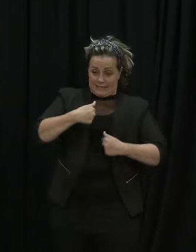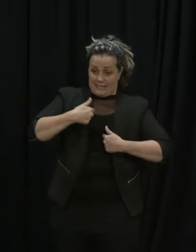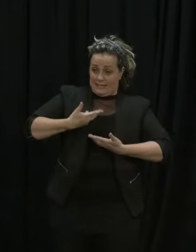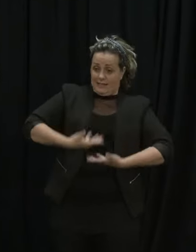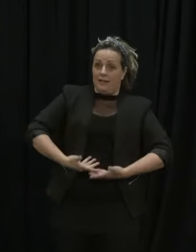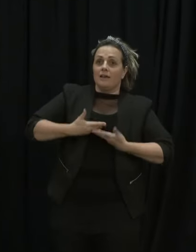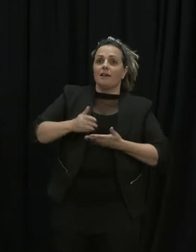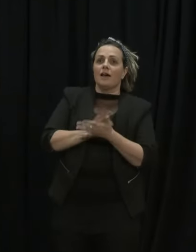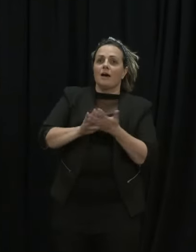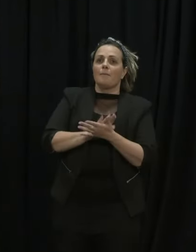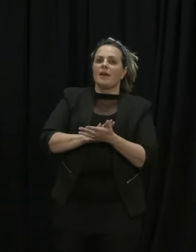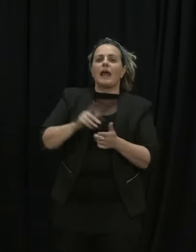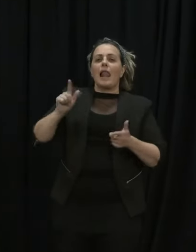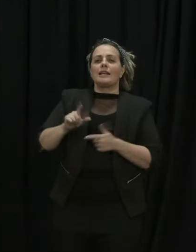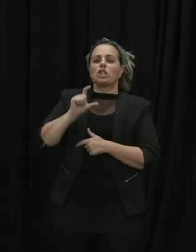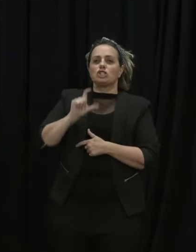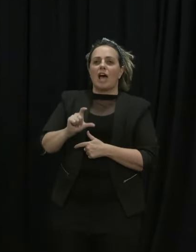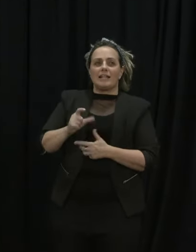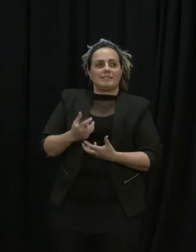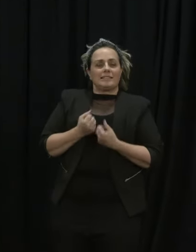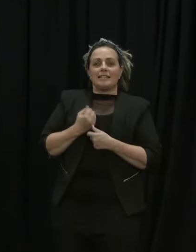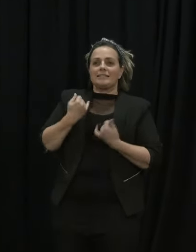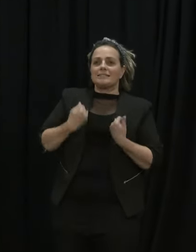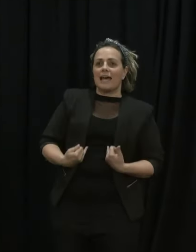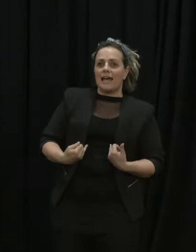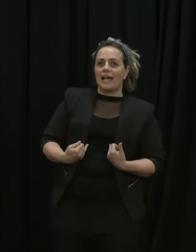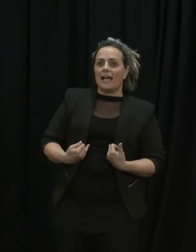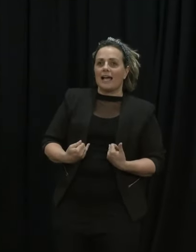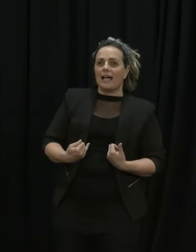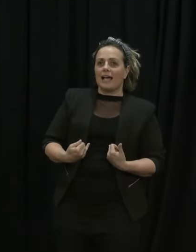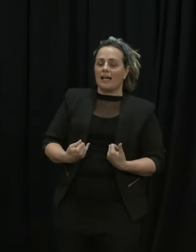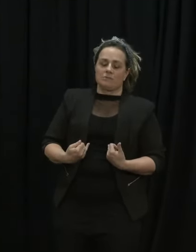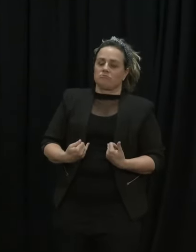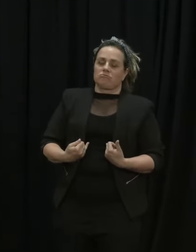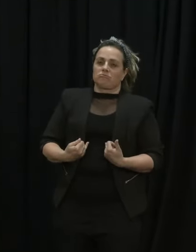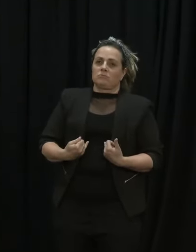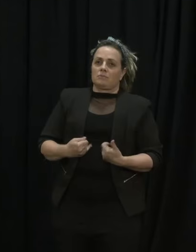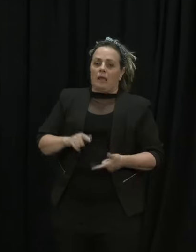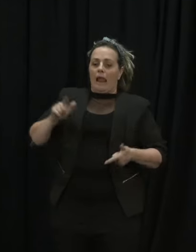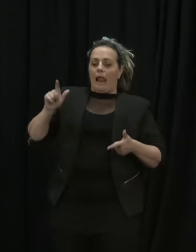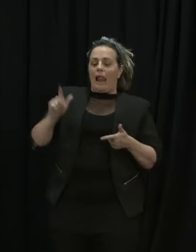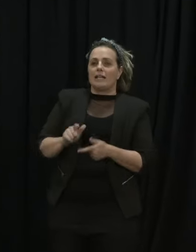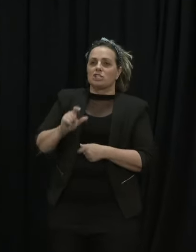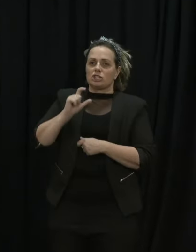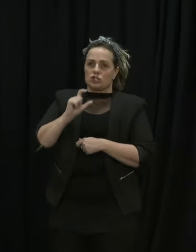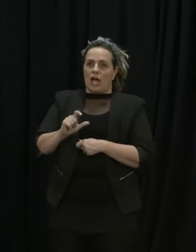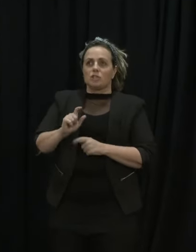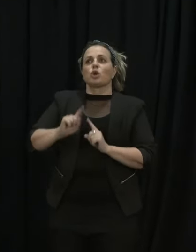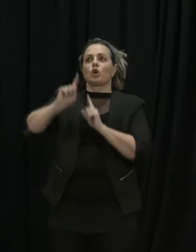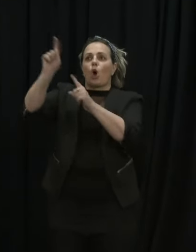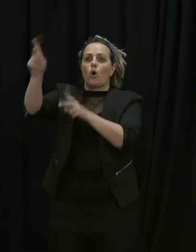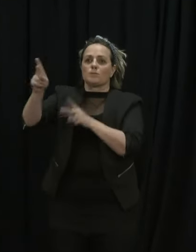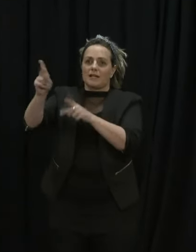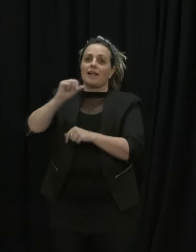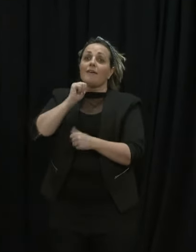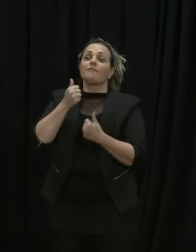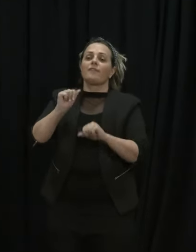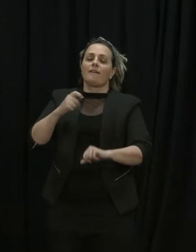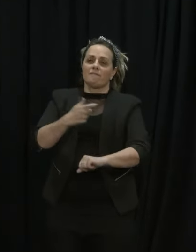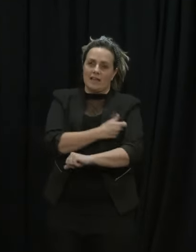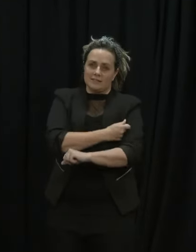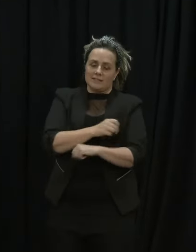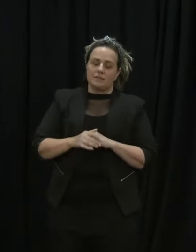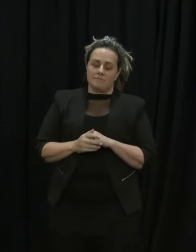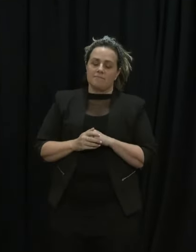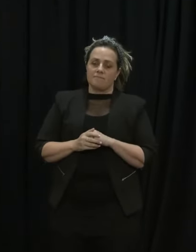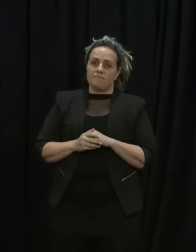less likely to get the virus less likely to be sick with it and far less likely as we statistically know to be hospitalised and as I said in my